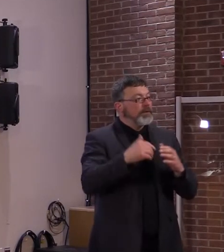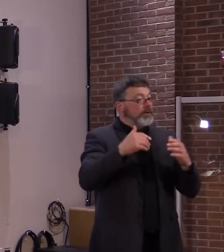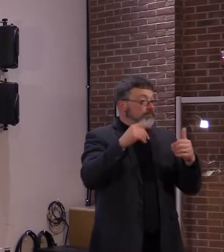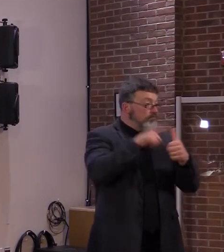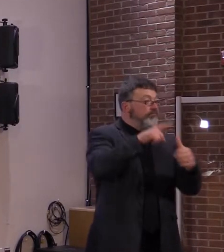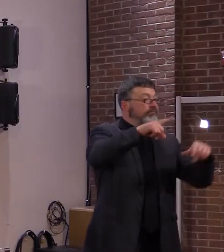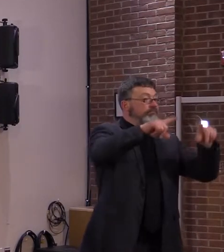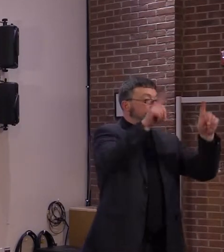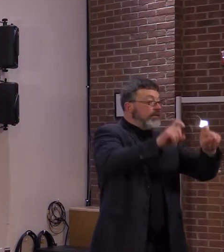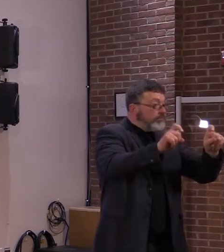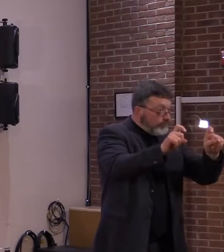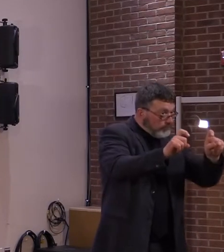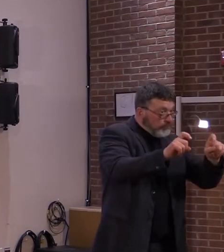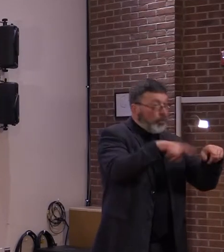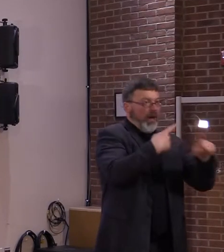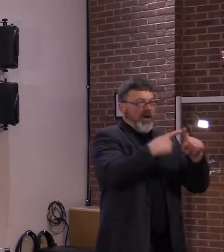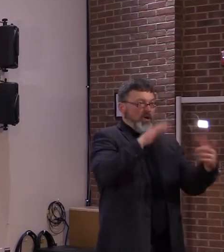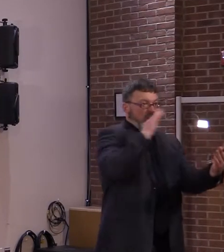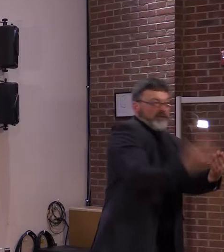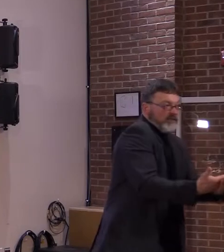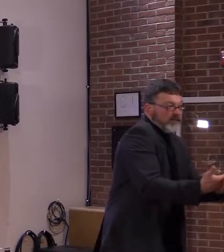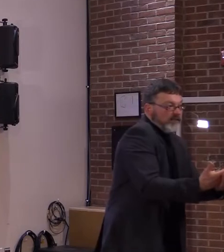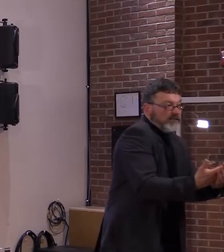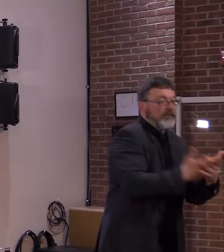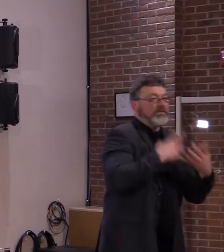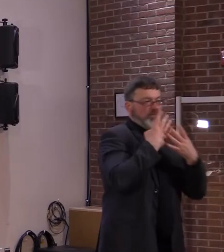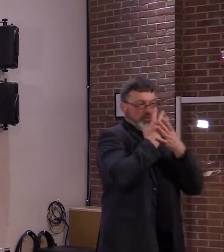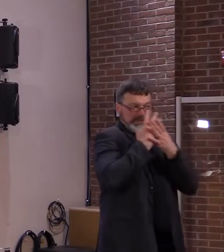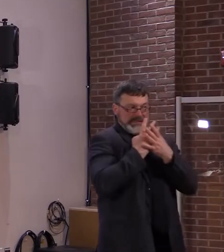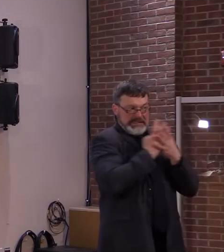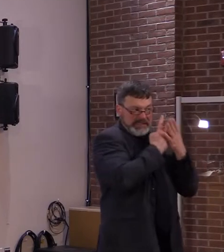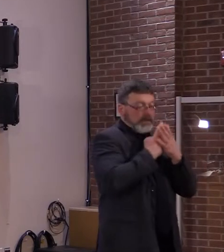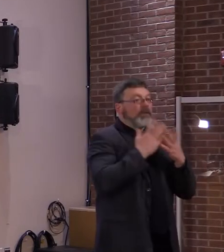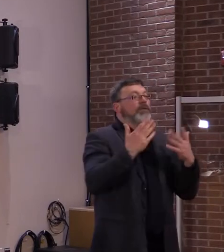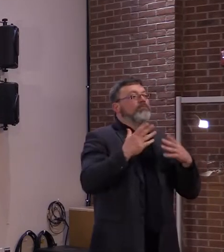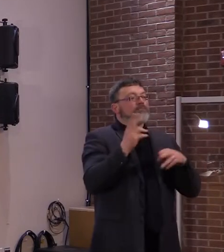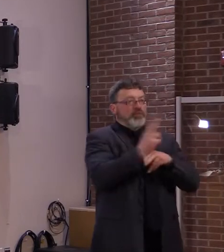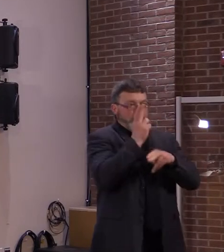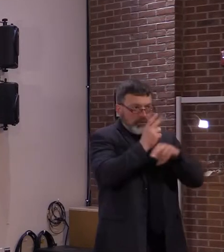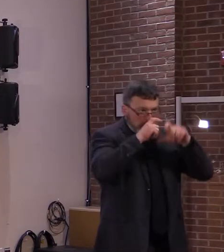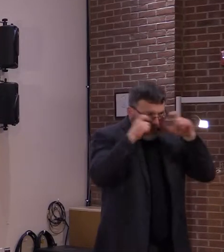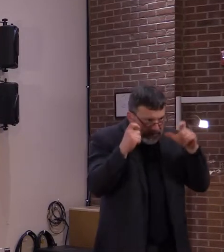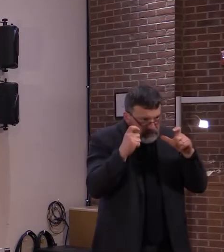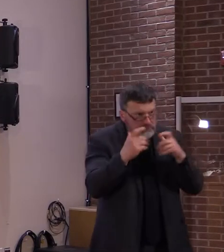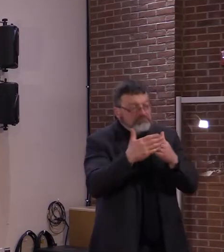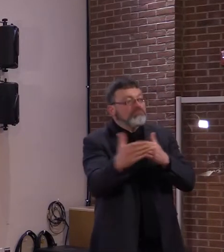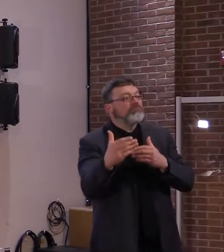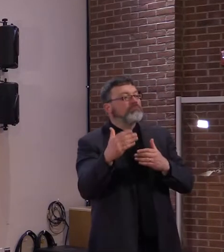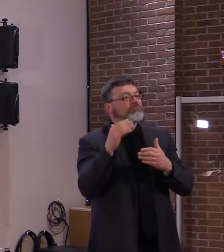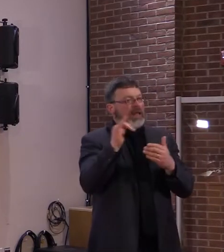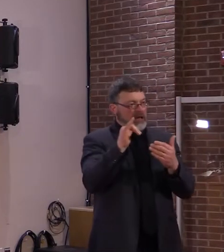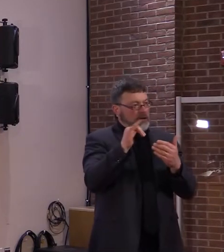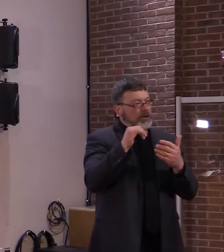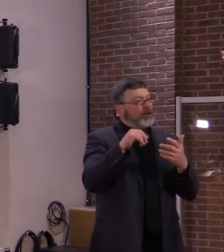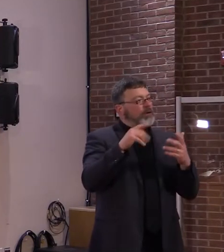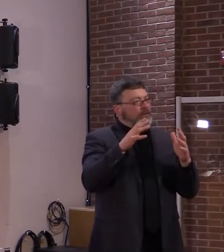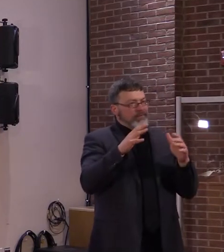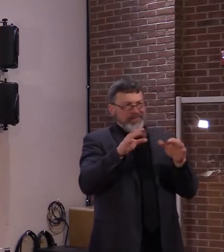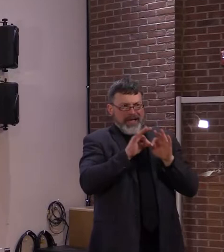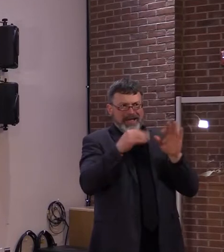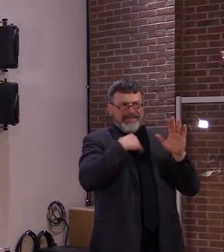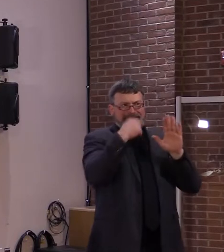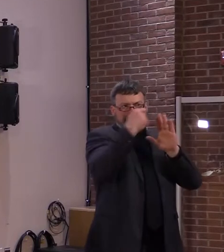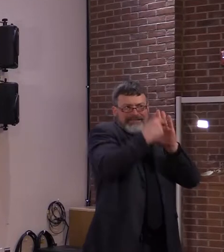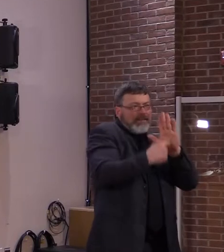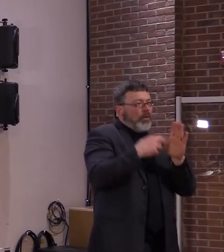screening, masking, and other mitigation strategies aligned with the Vermont Forward Plan to allow for a